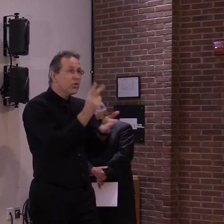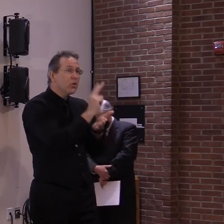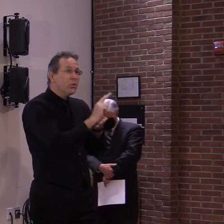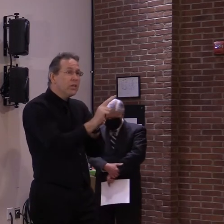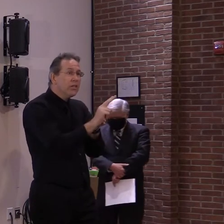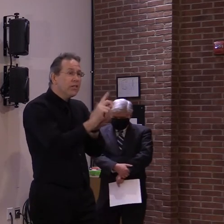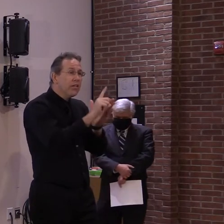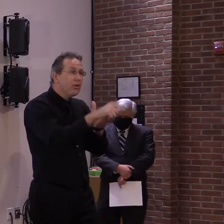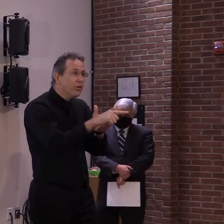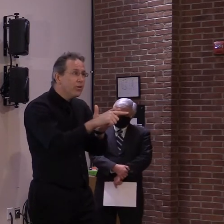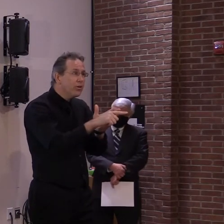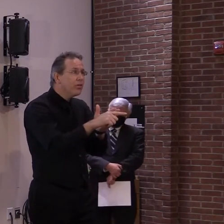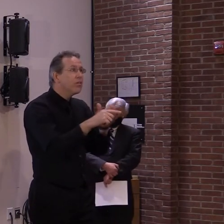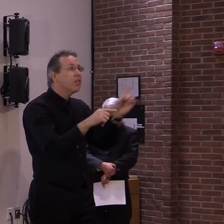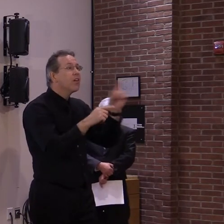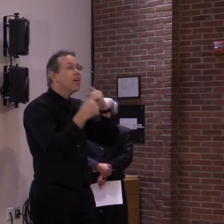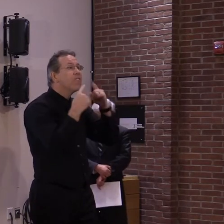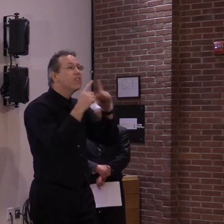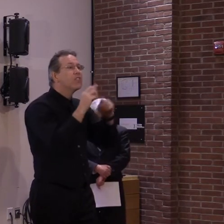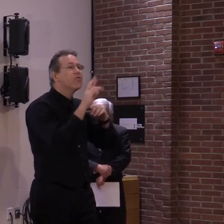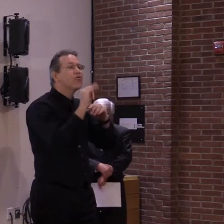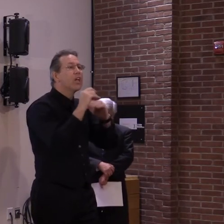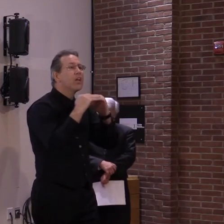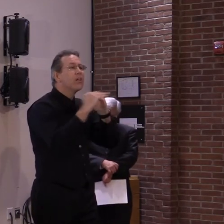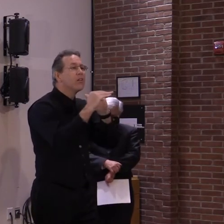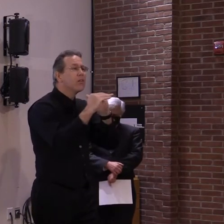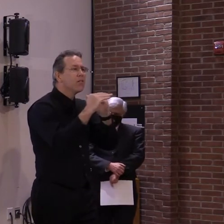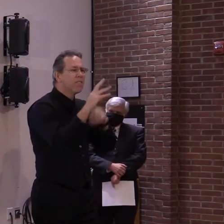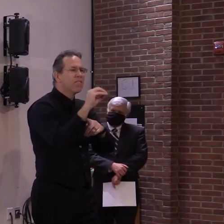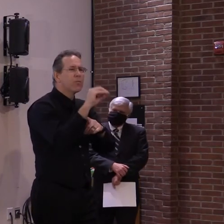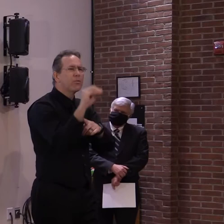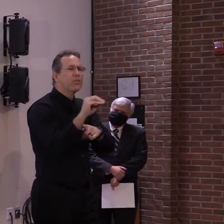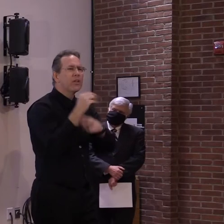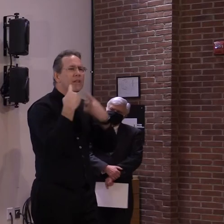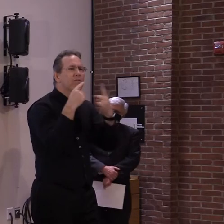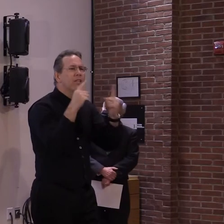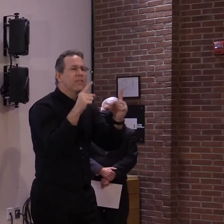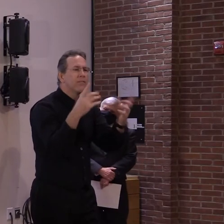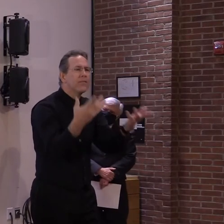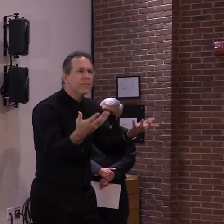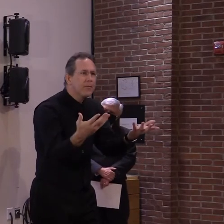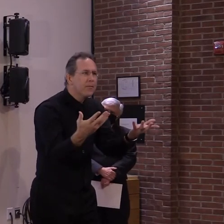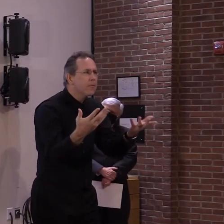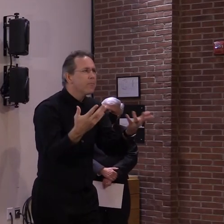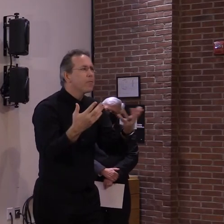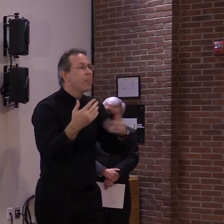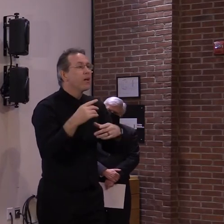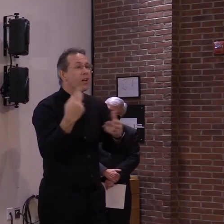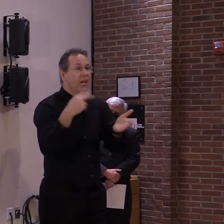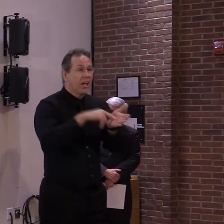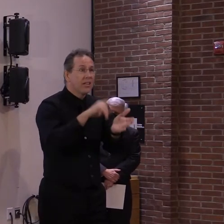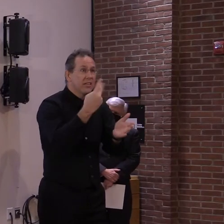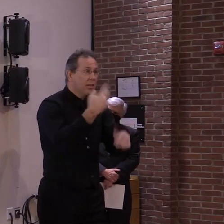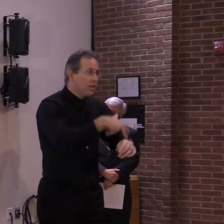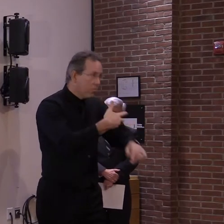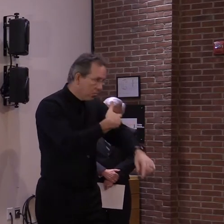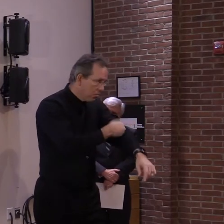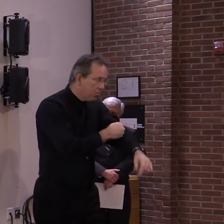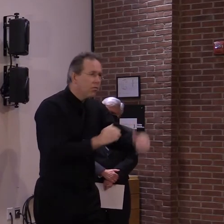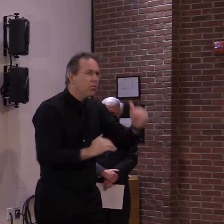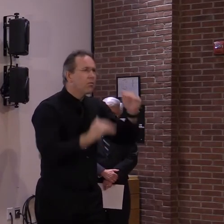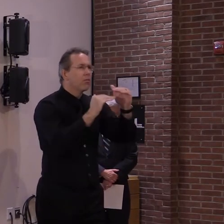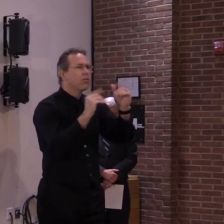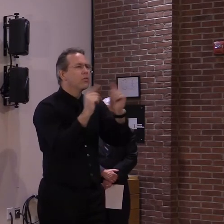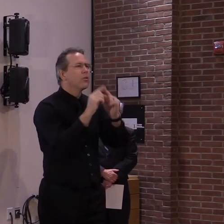efficacy rate is in the 50%. But quickly after the second shot, it shoots up into the 90%. That's